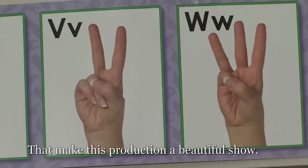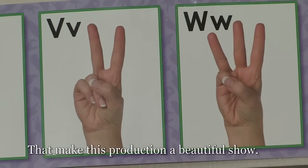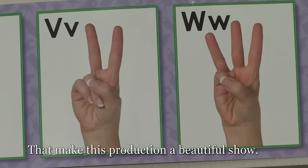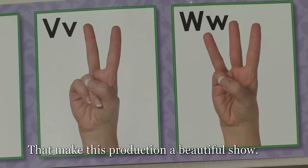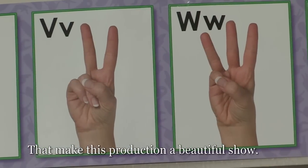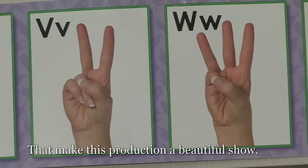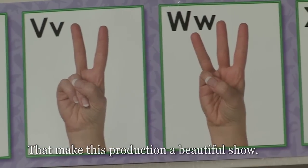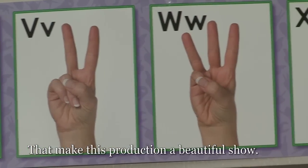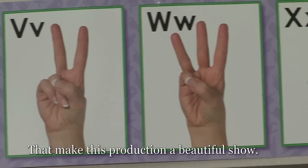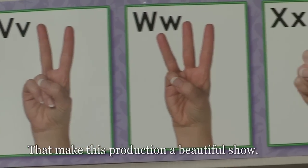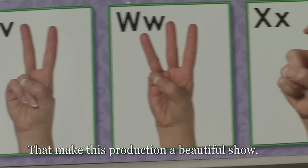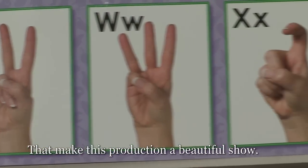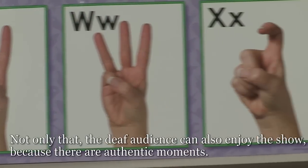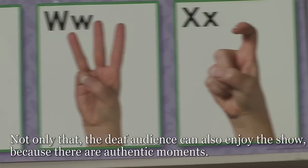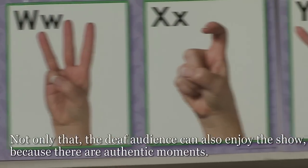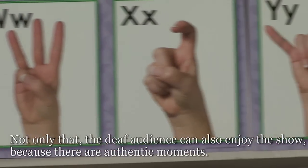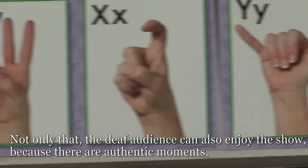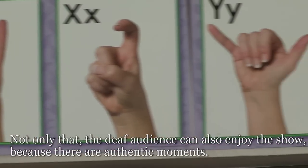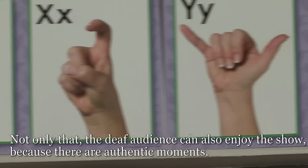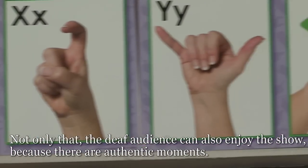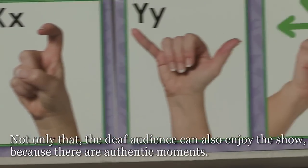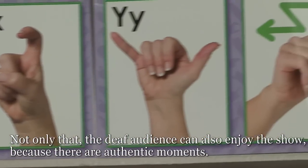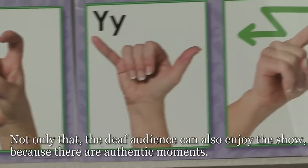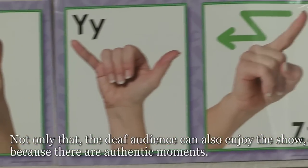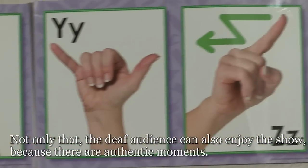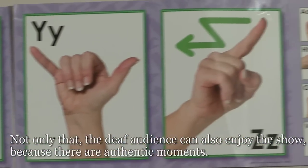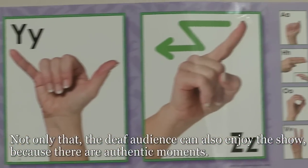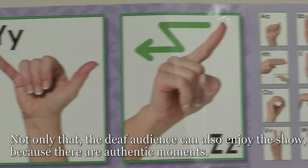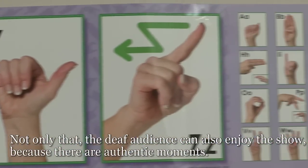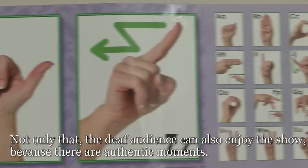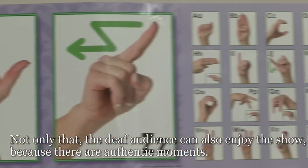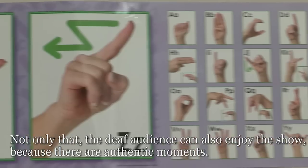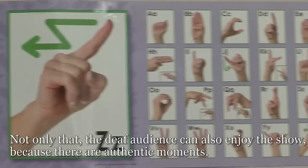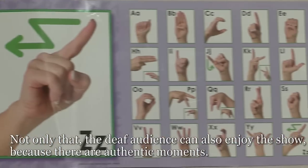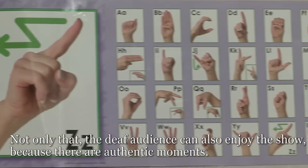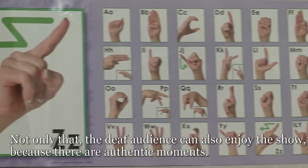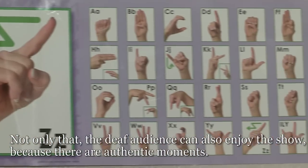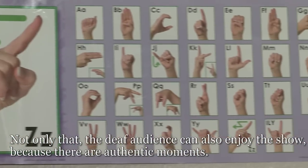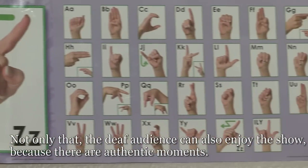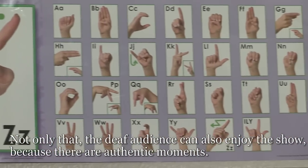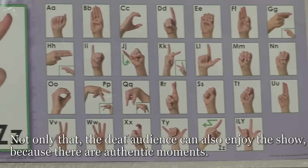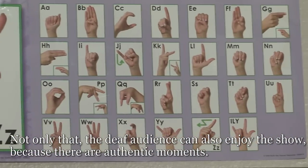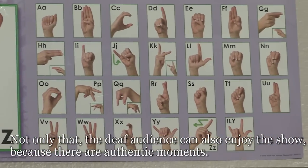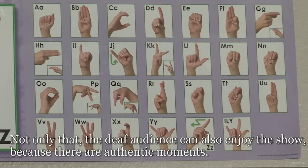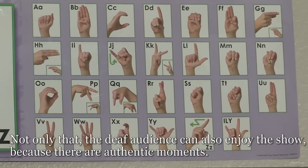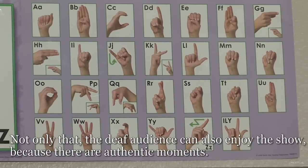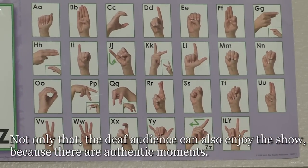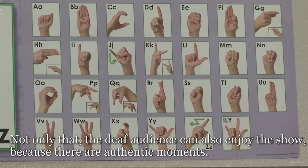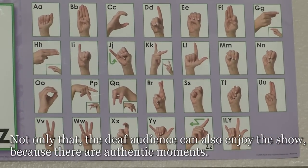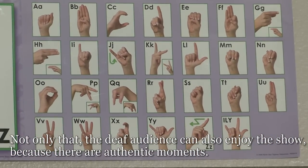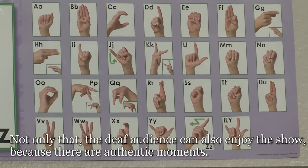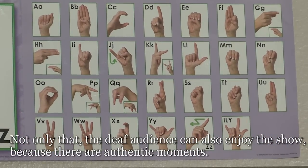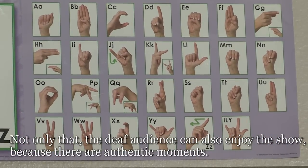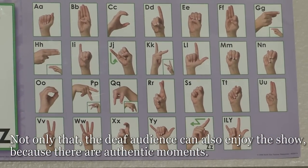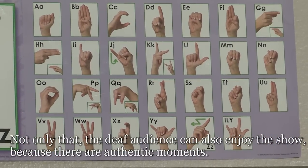production a beautiful show. Not only that, the deaf audience can enjoy the show as well because there are authentic moments.